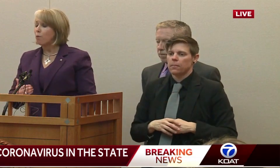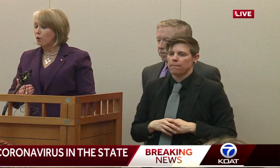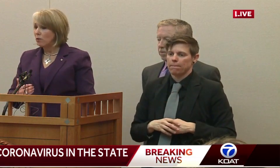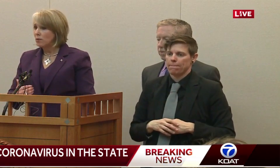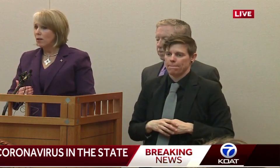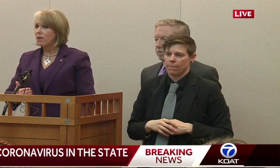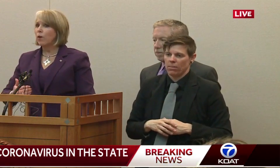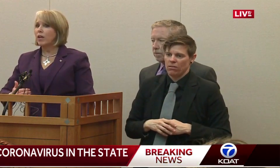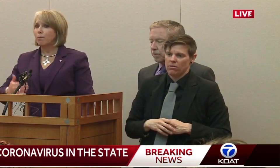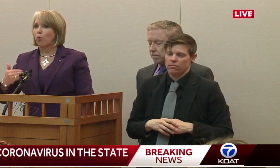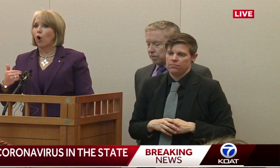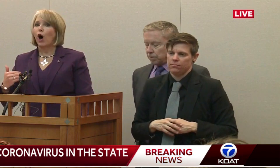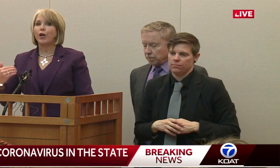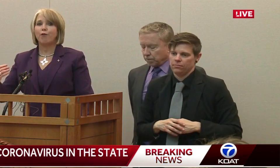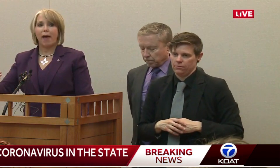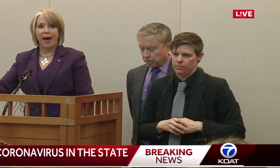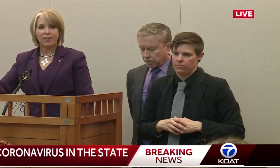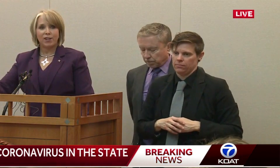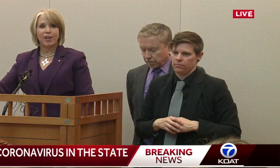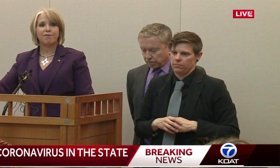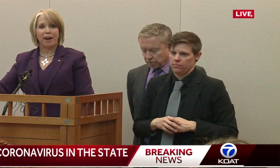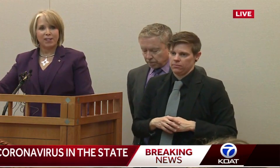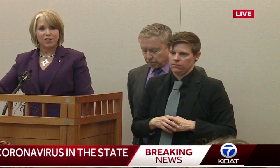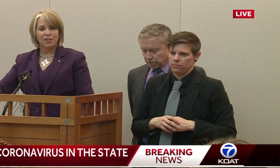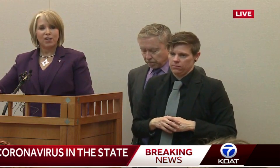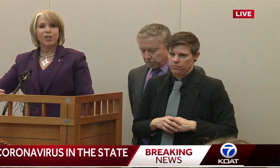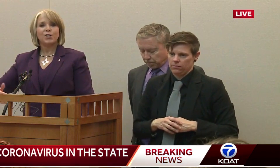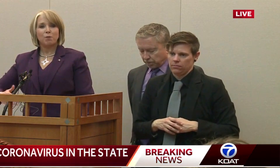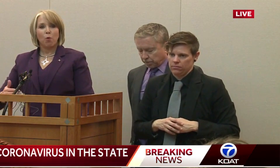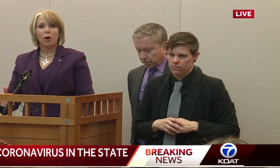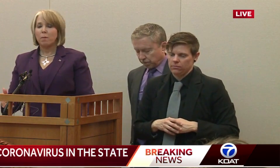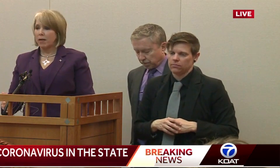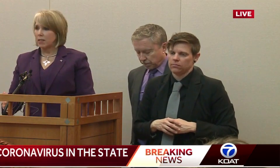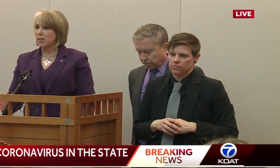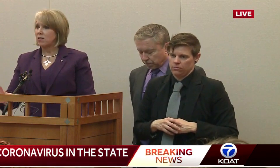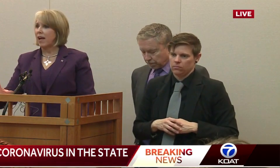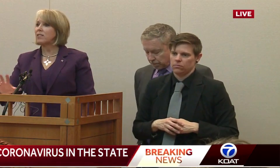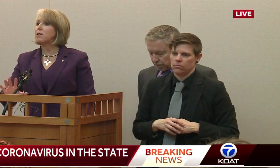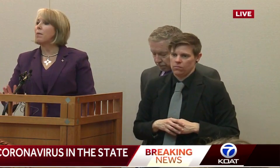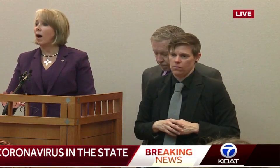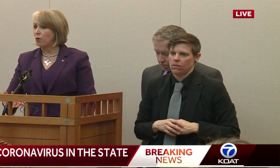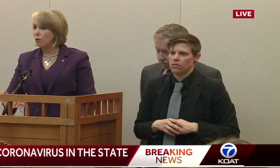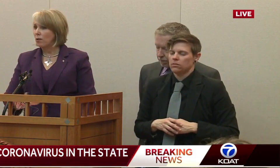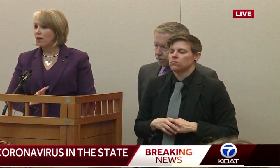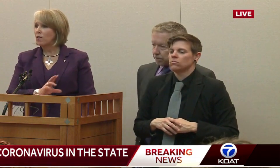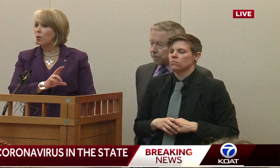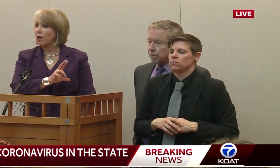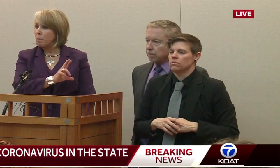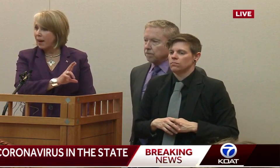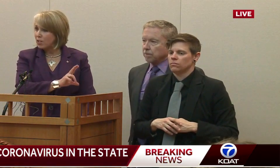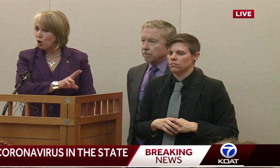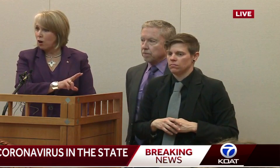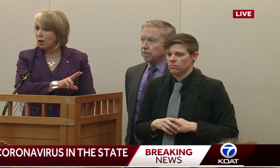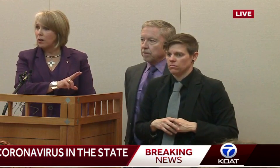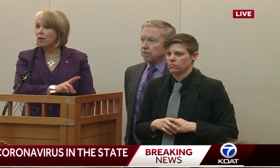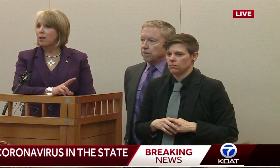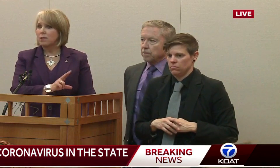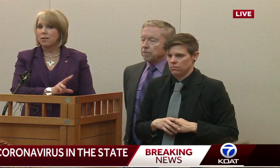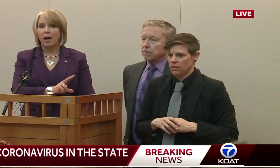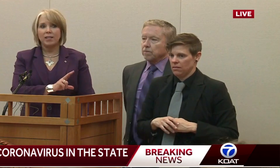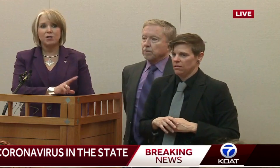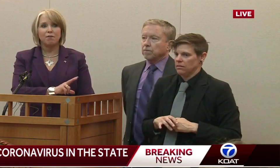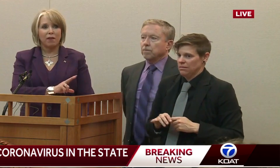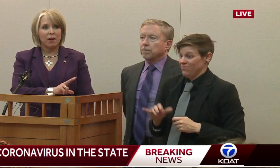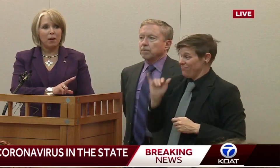I'm hopeful, that we can broaden that advice to more New Mexicans. That's the model that we're going to base on